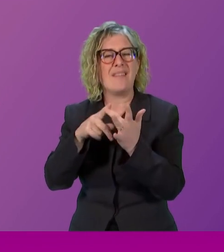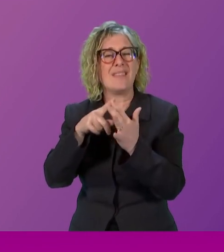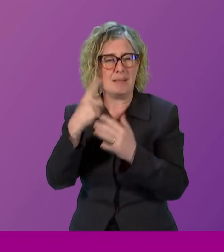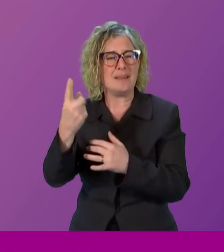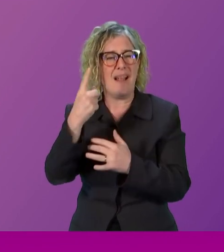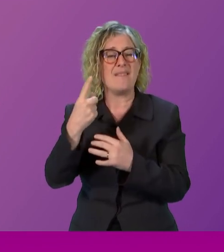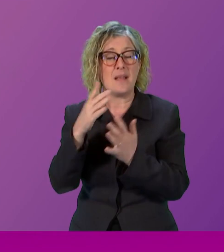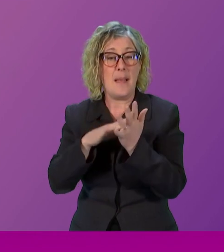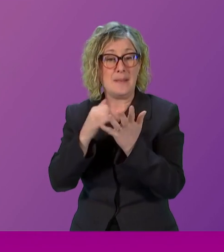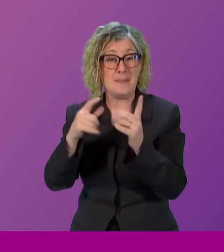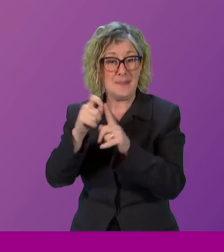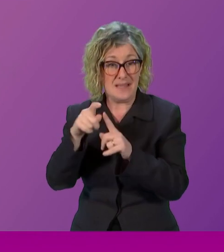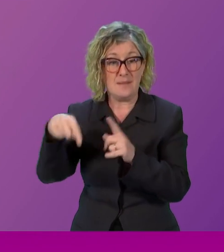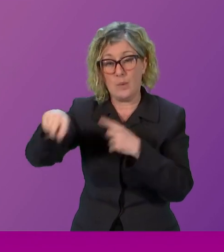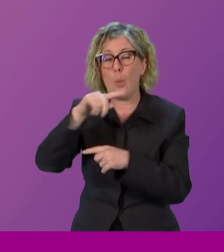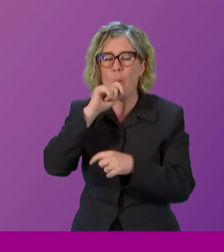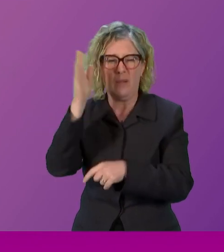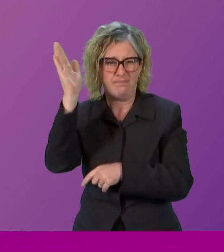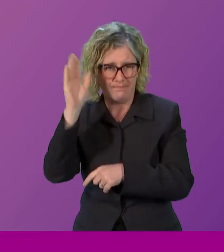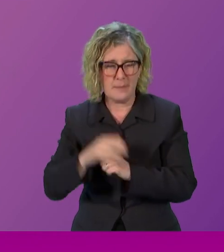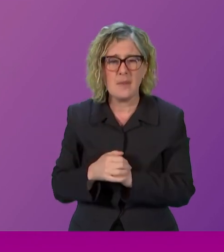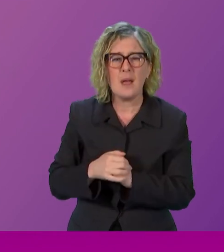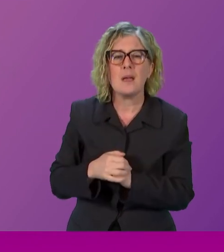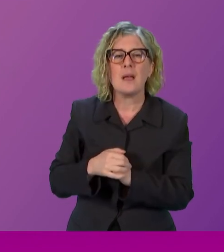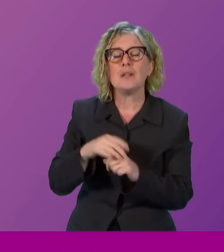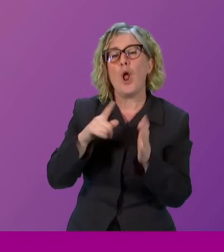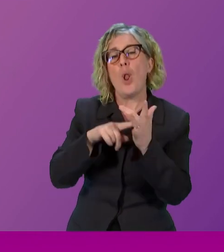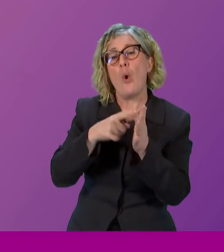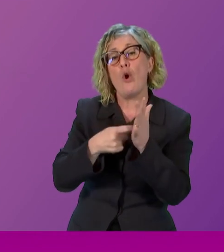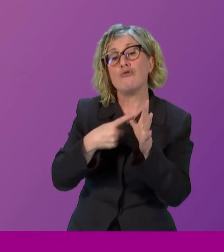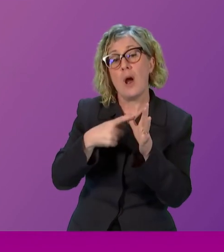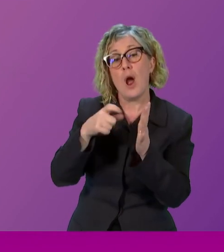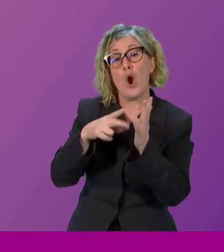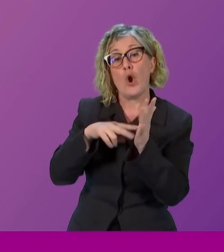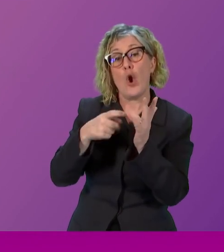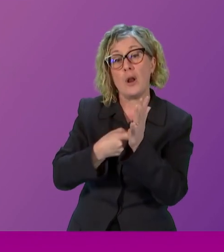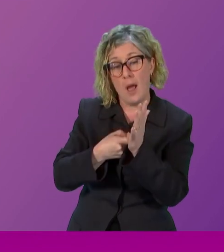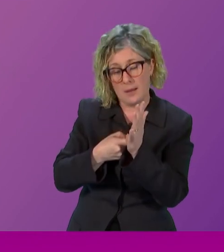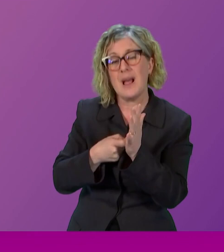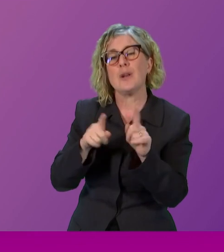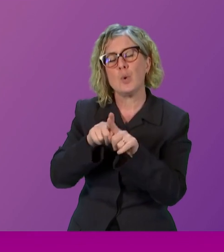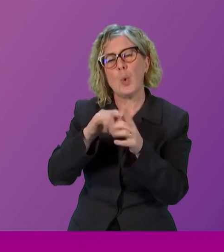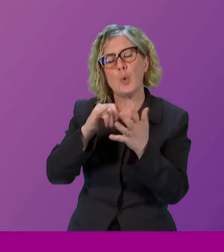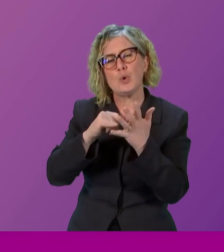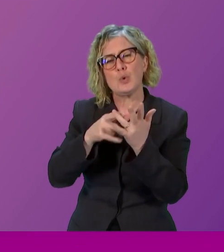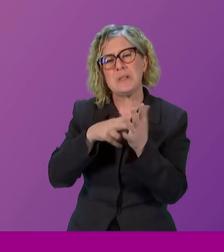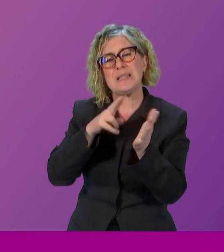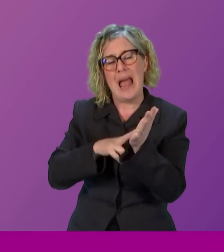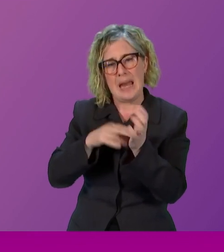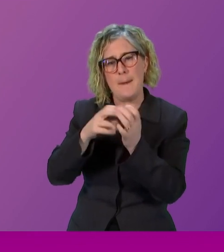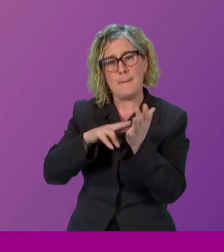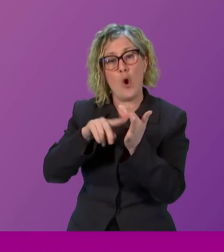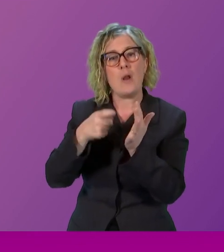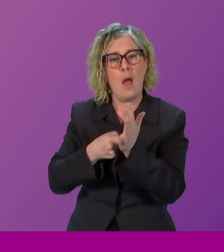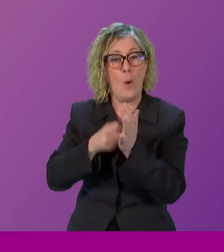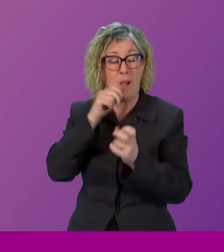say a few words. Laura Connor from Thomson's will say a words. And Suzanne Bonner is going to sing for us, but you'll be getting